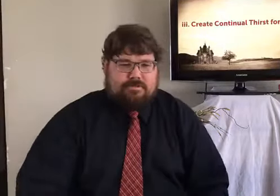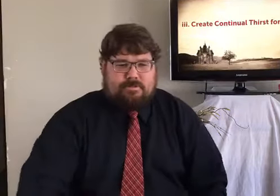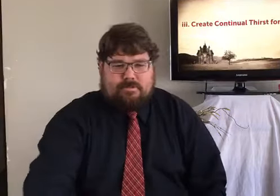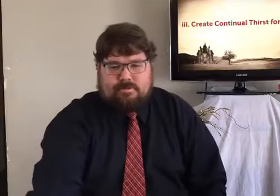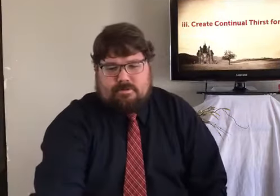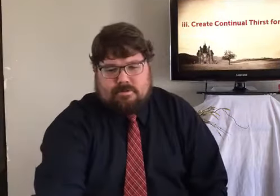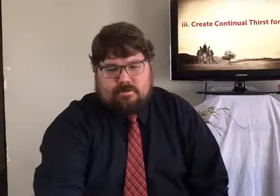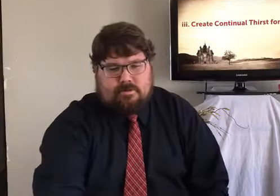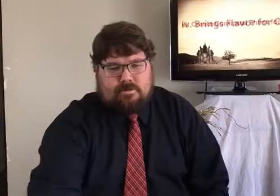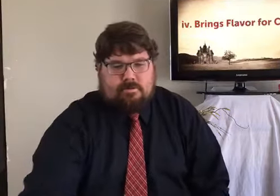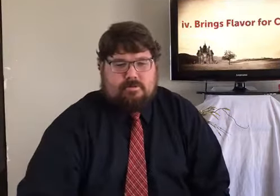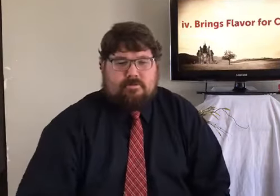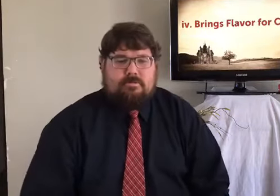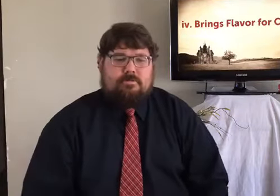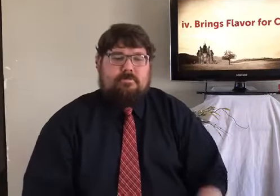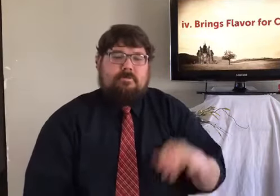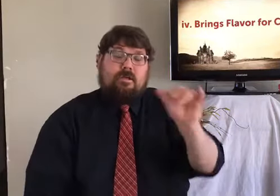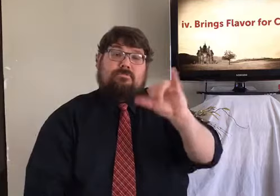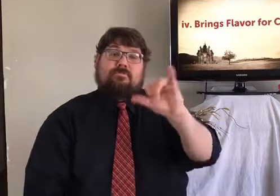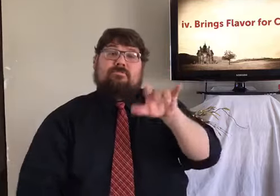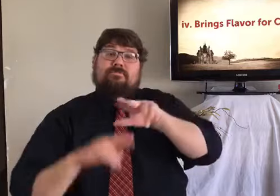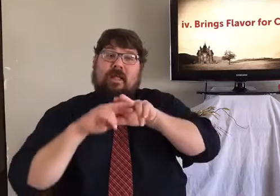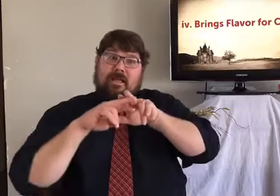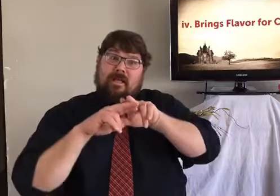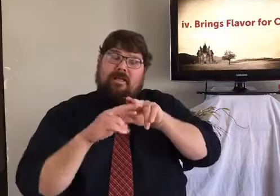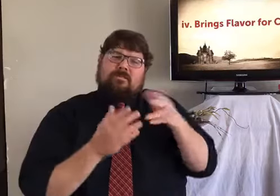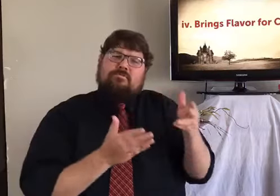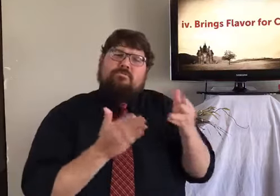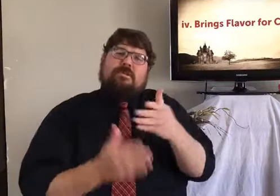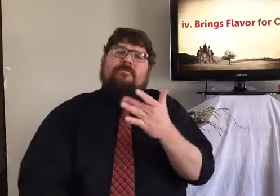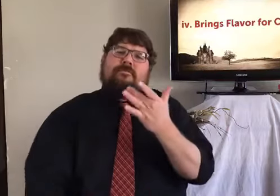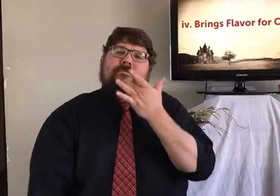on them to want Christ.